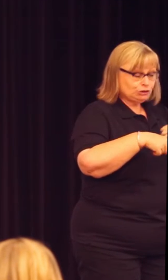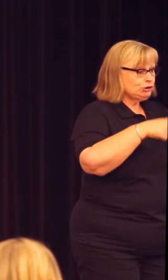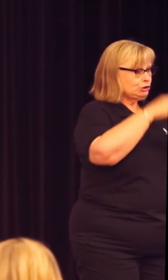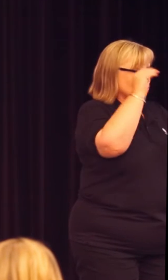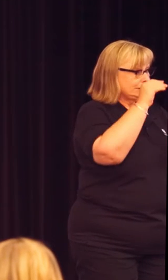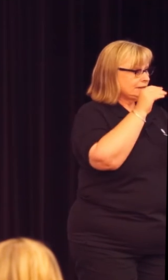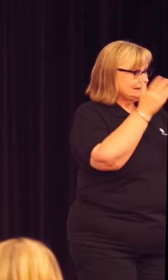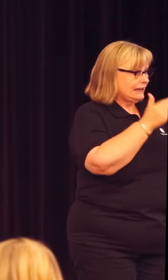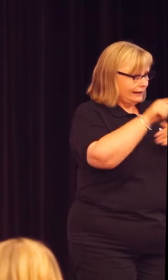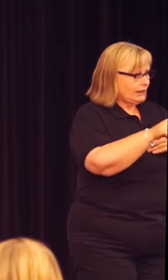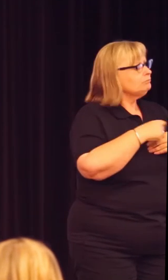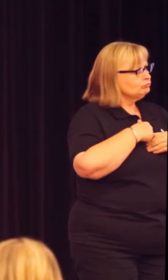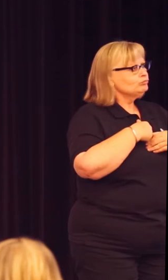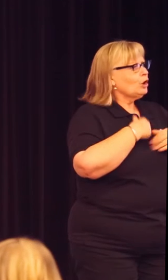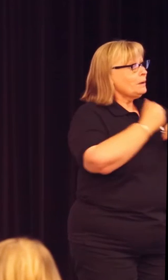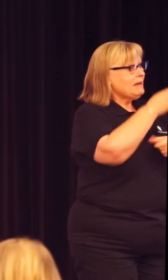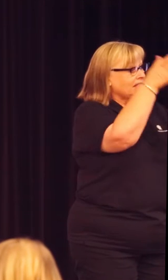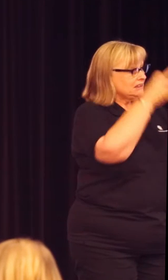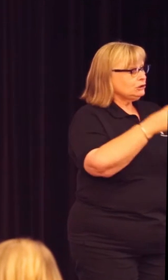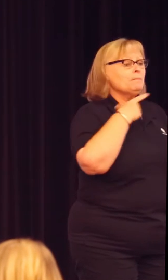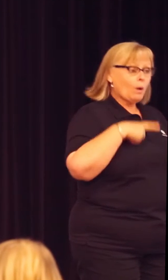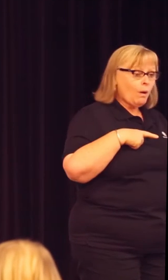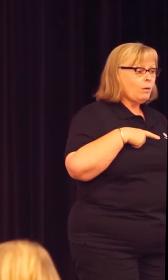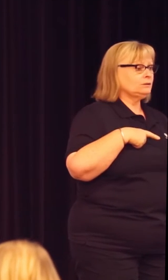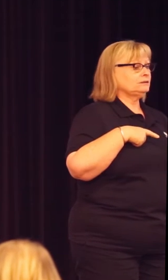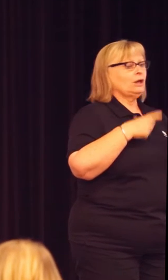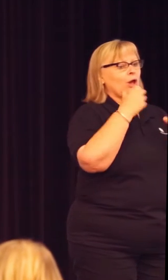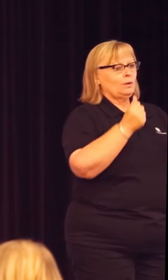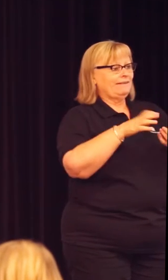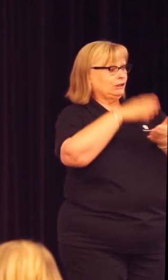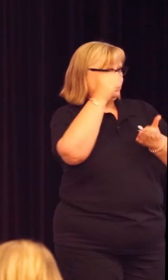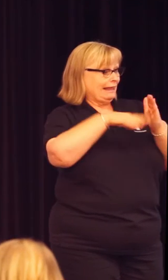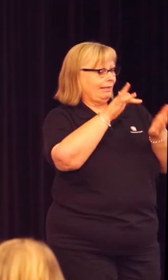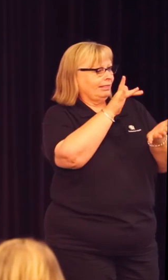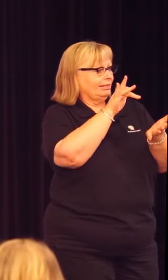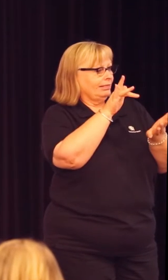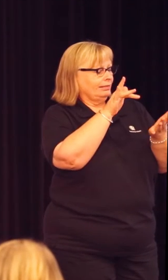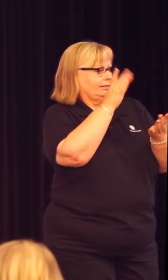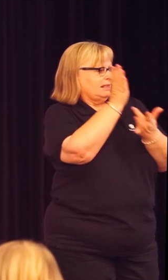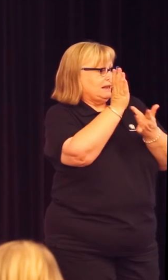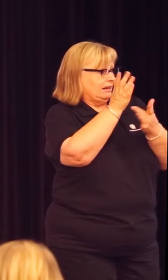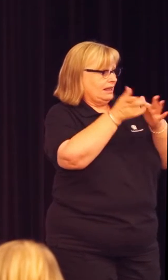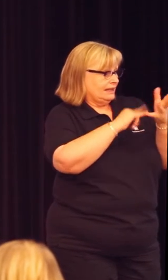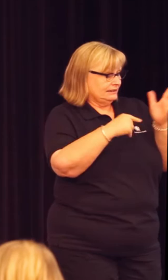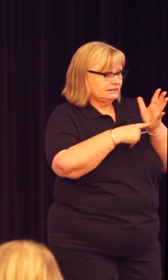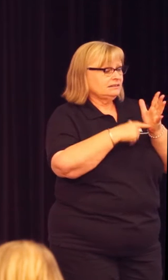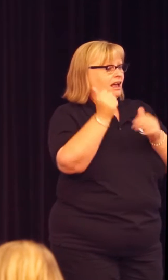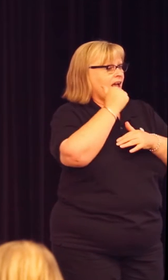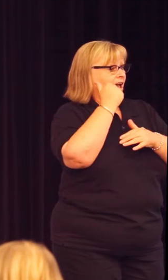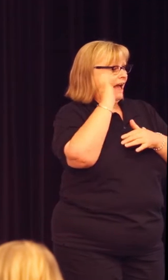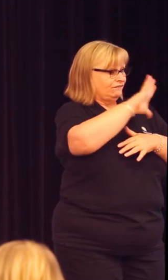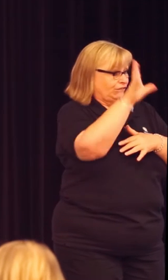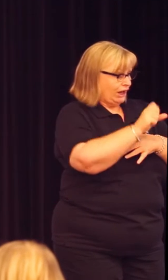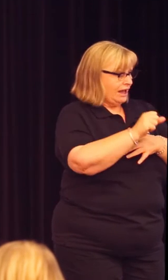We stand by that decision because there are students in the Middle East, in Africa, in India